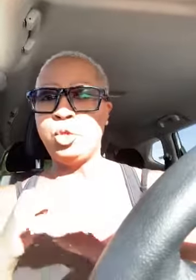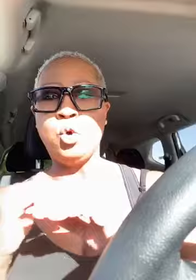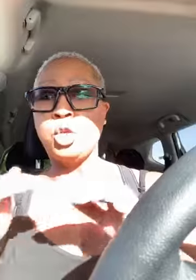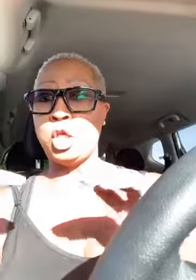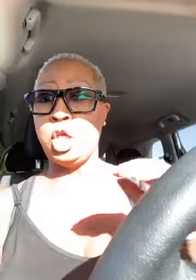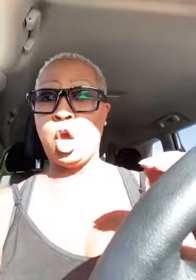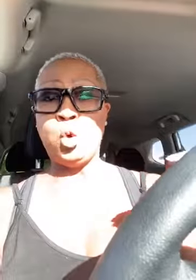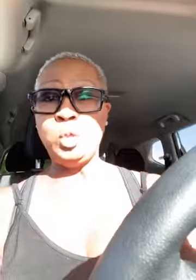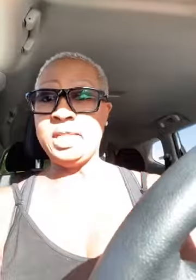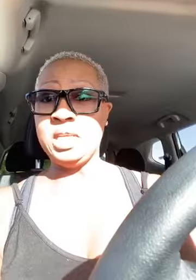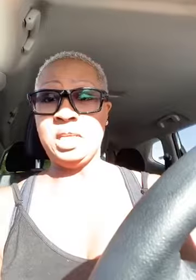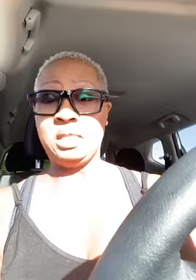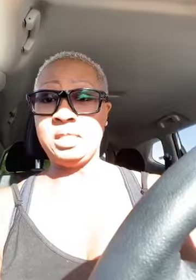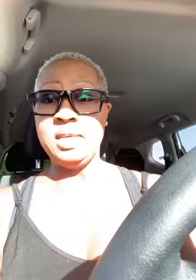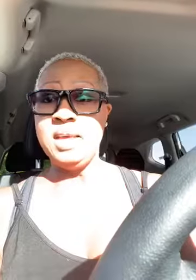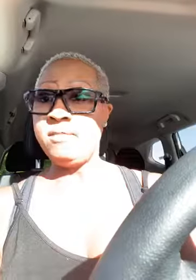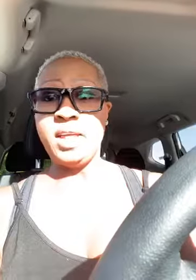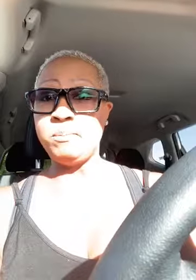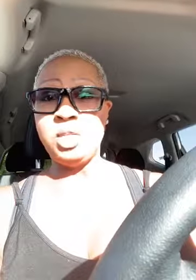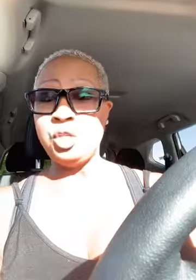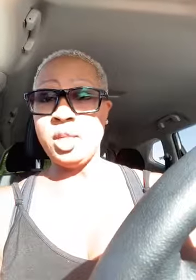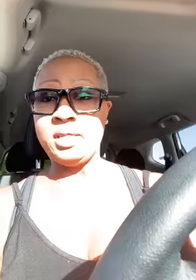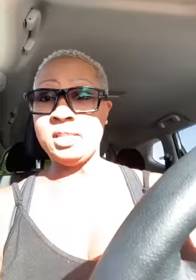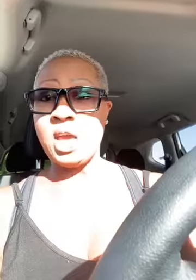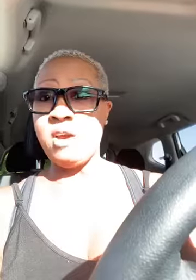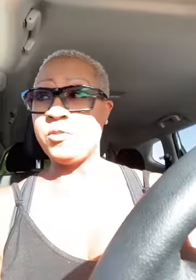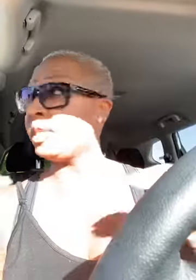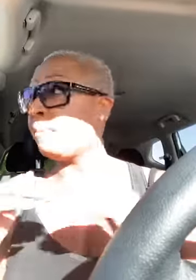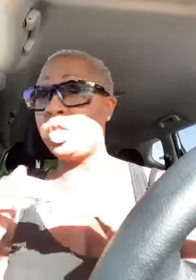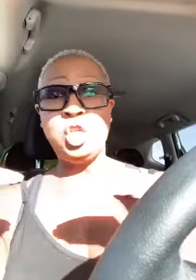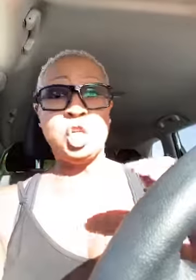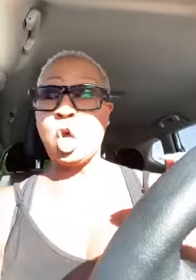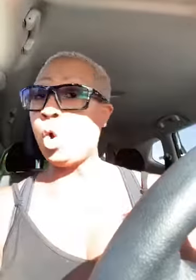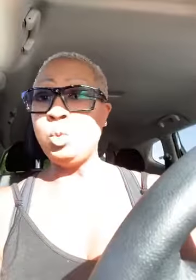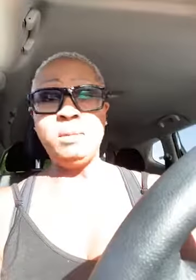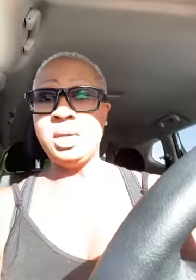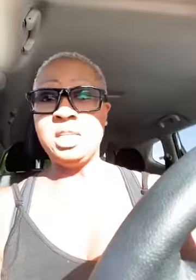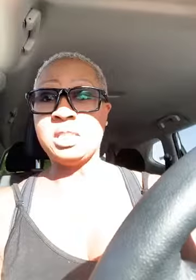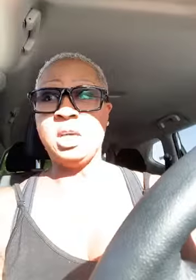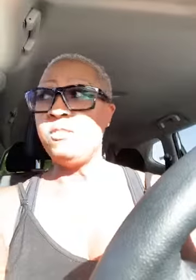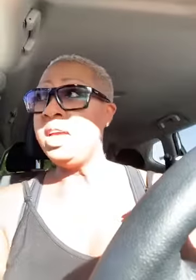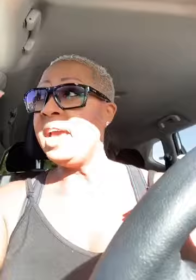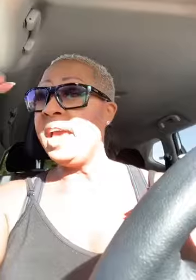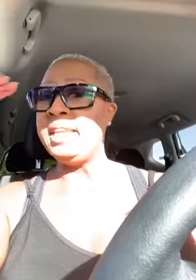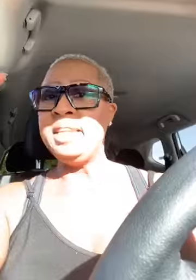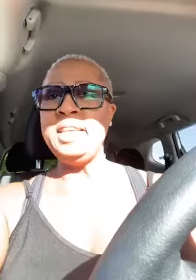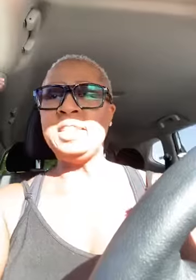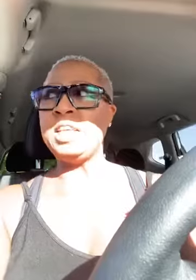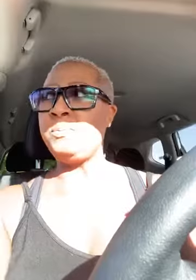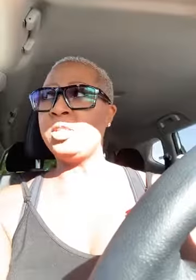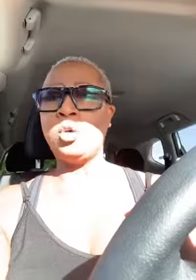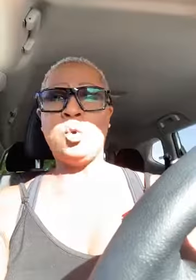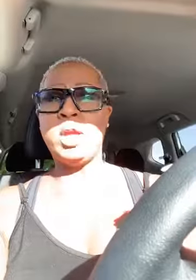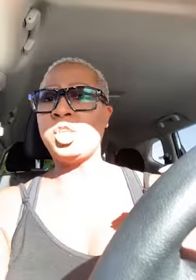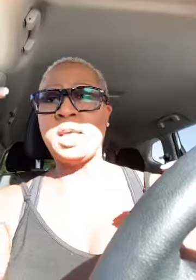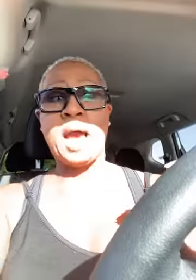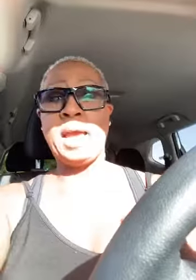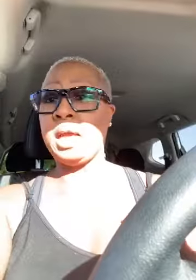those are the only things that i'm teaching at this conference i'm teaching only money stuff and denise has been so gracious i got